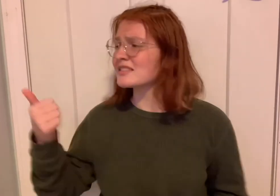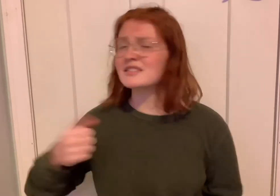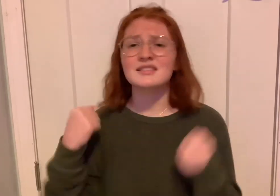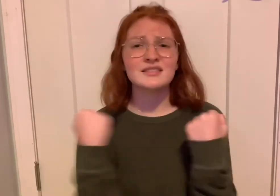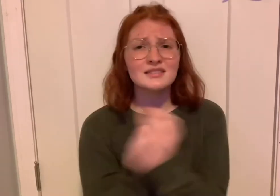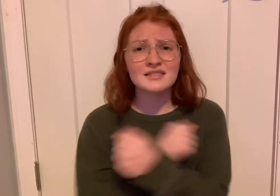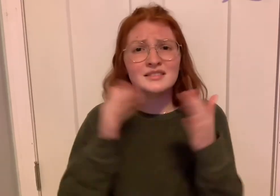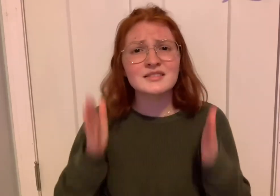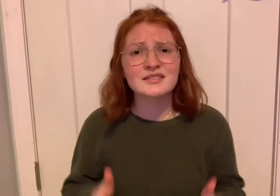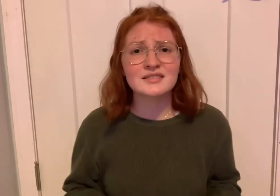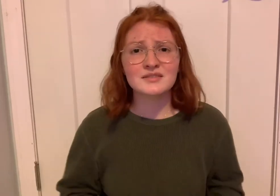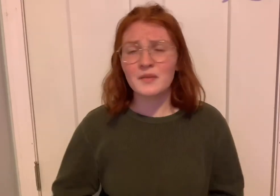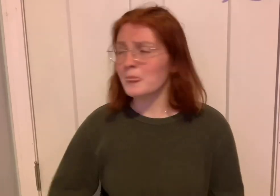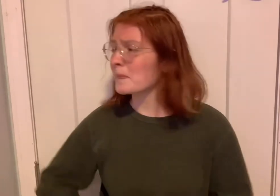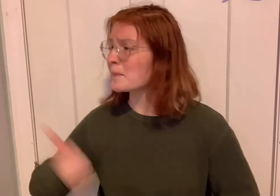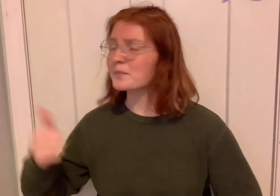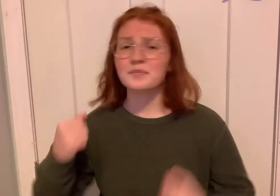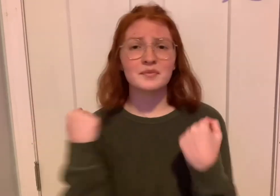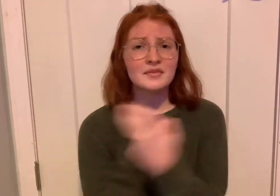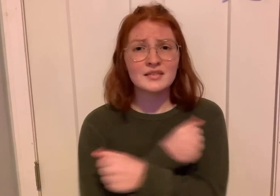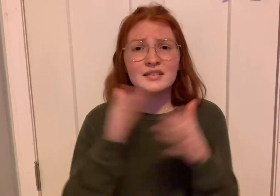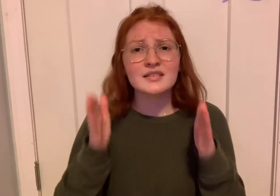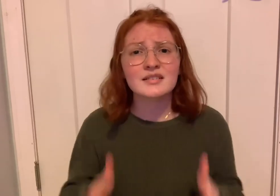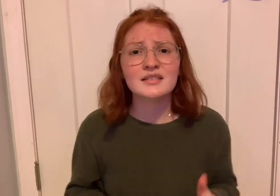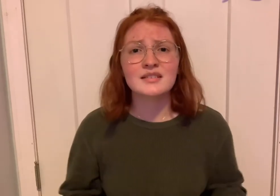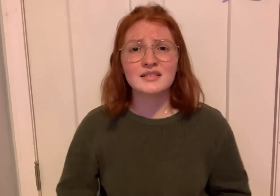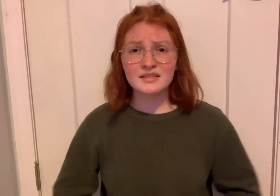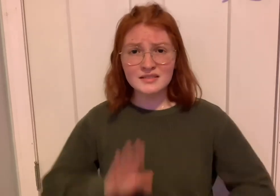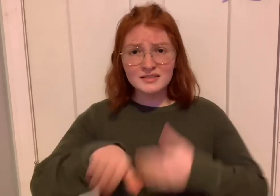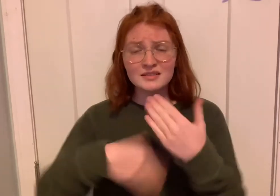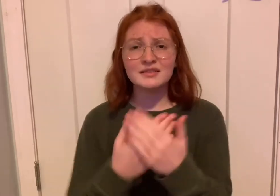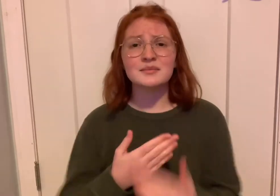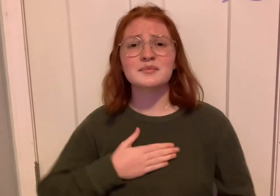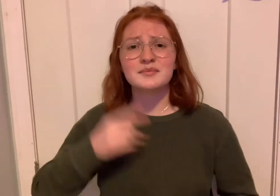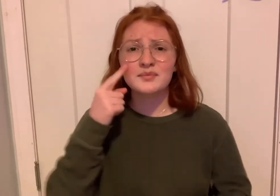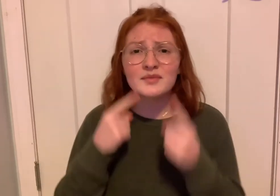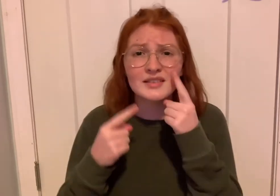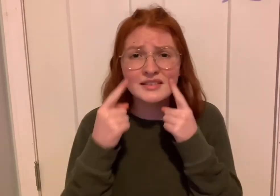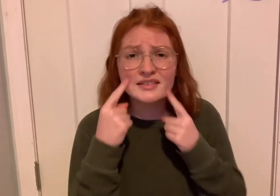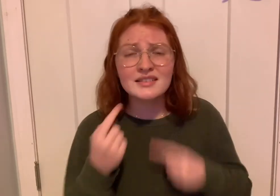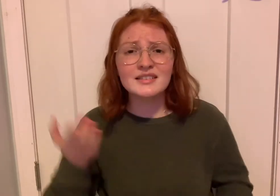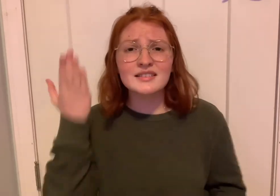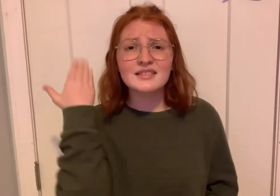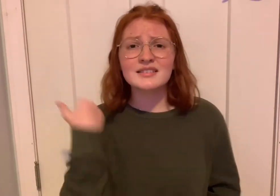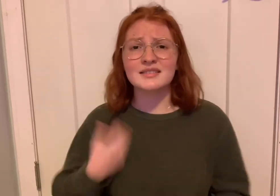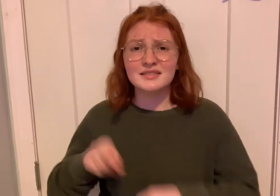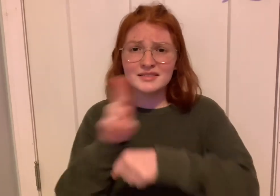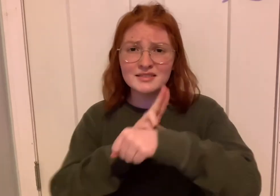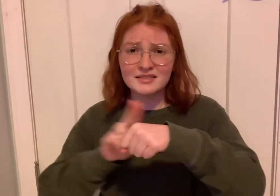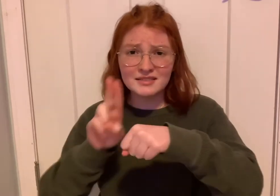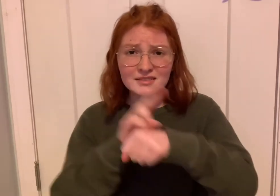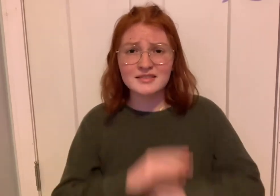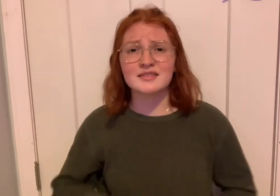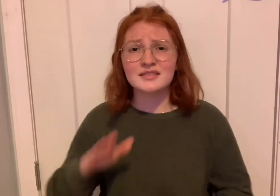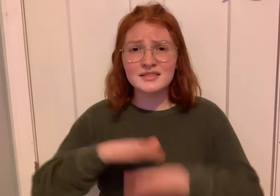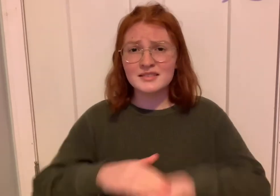my tears have been used, oh On